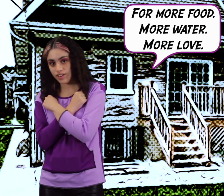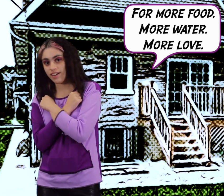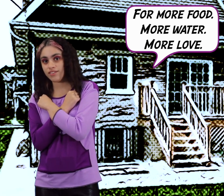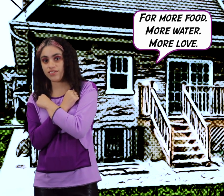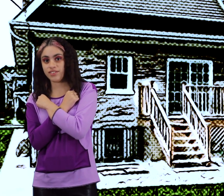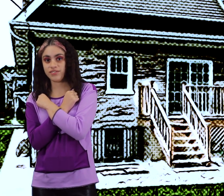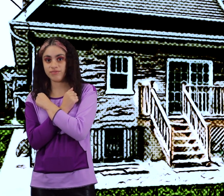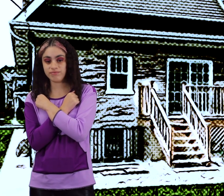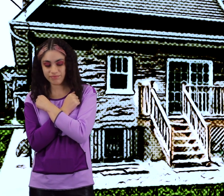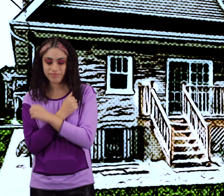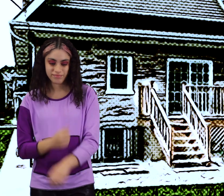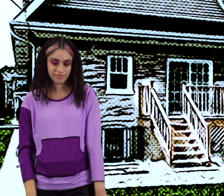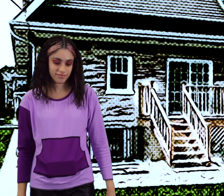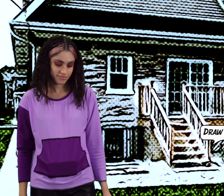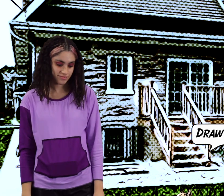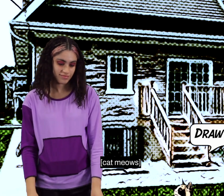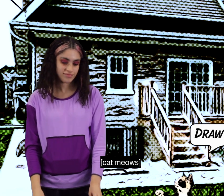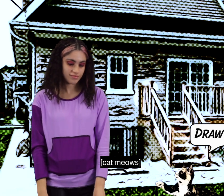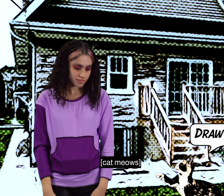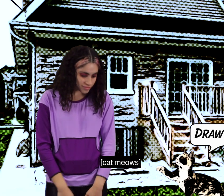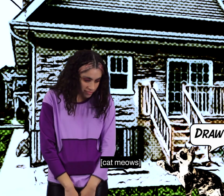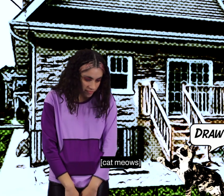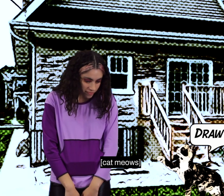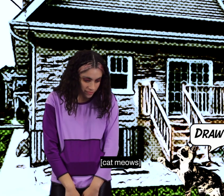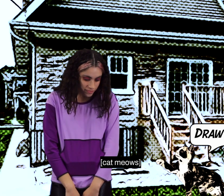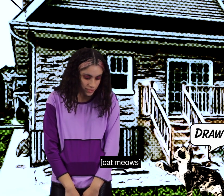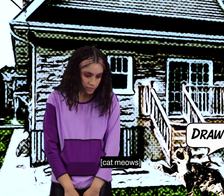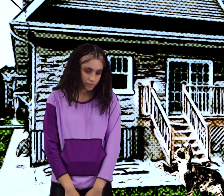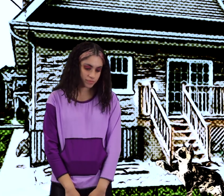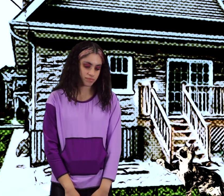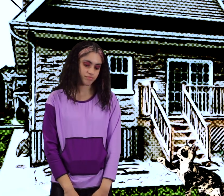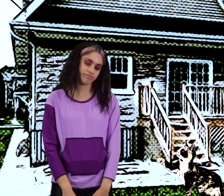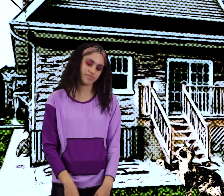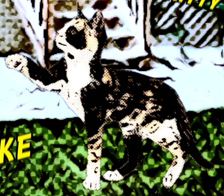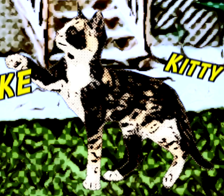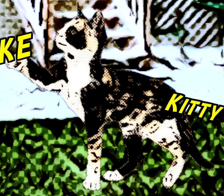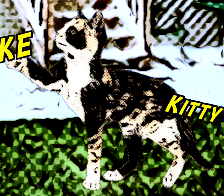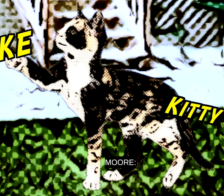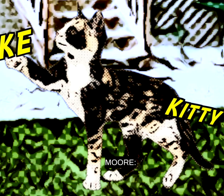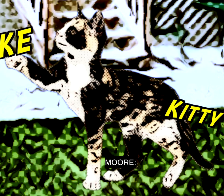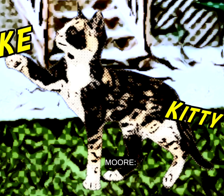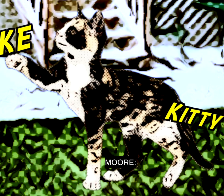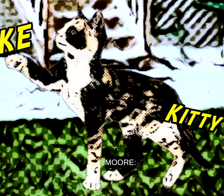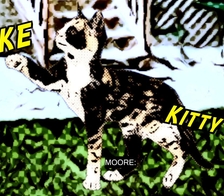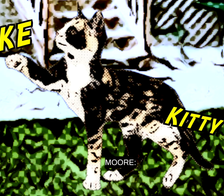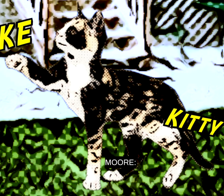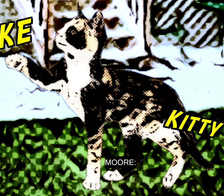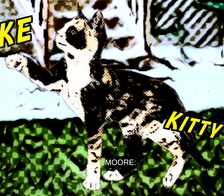laughs mike getting number one